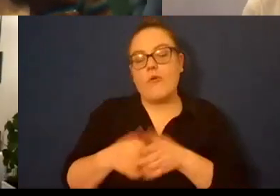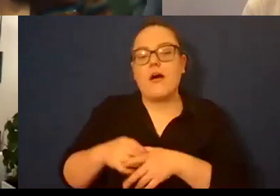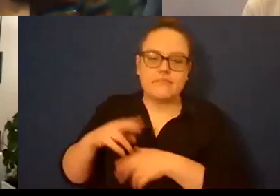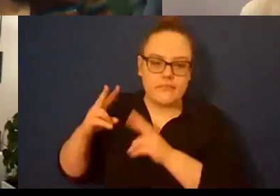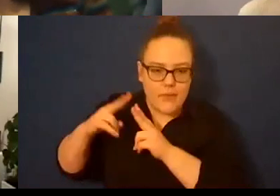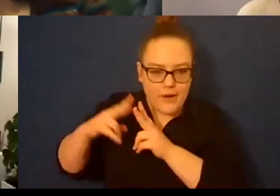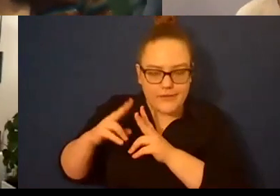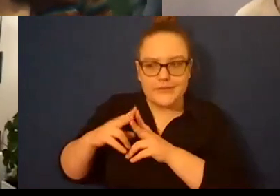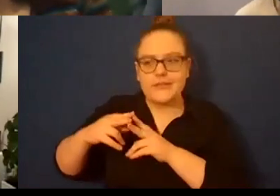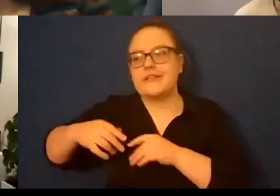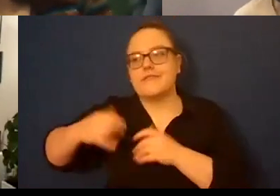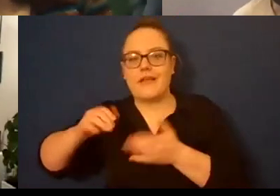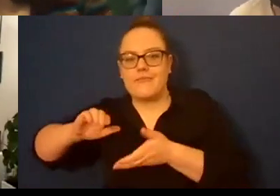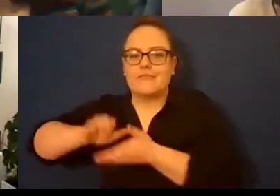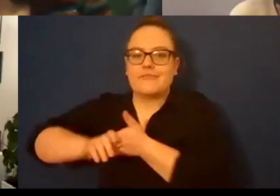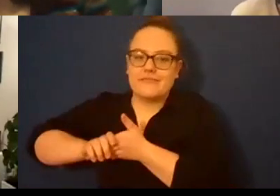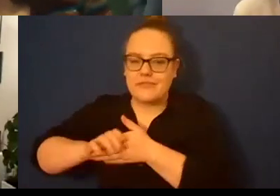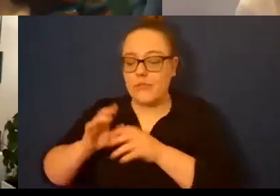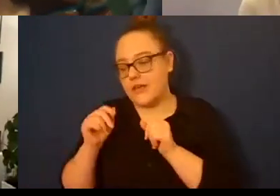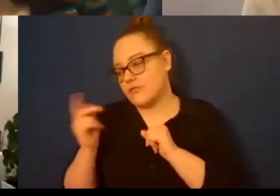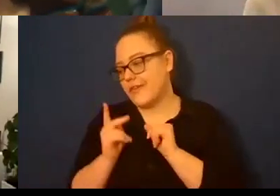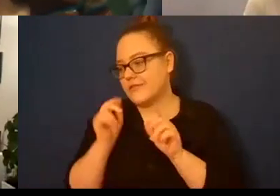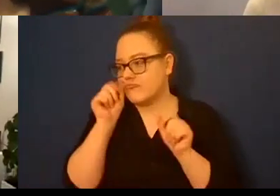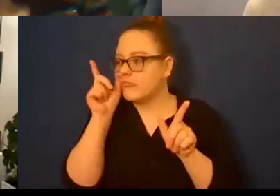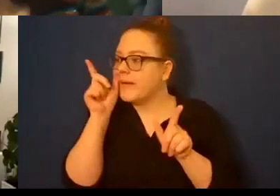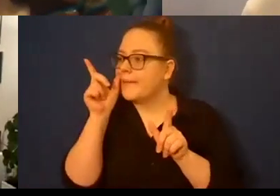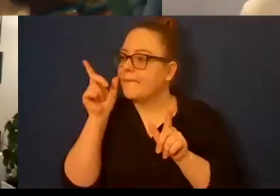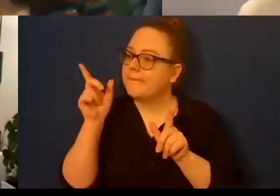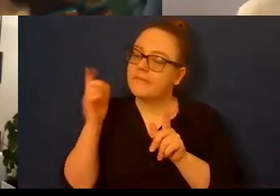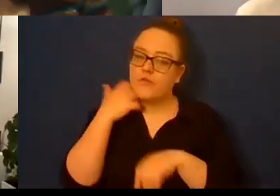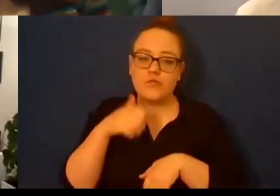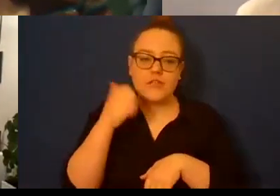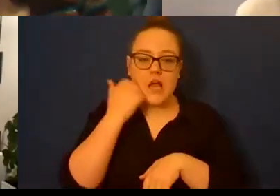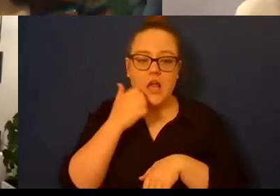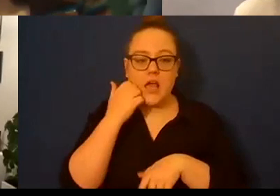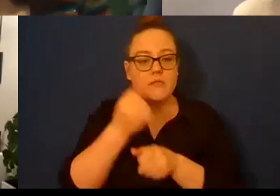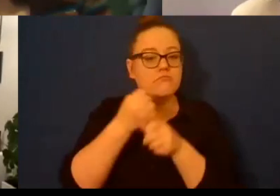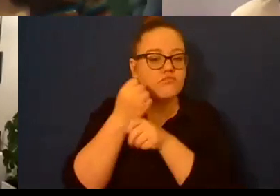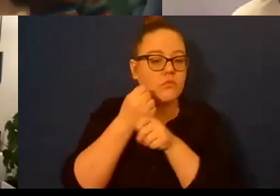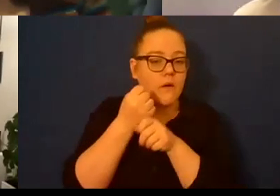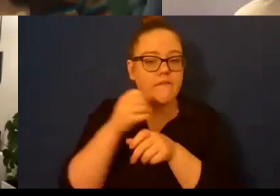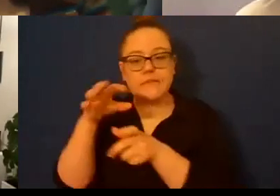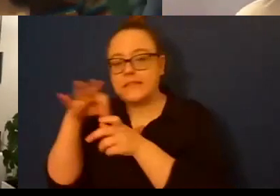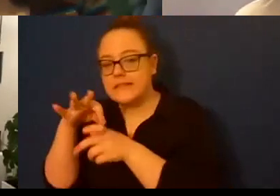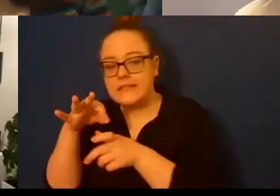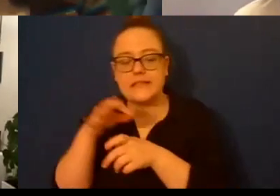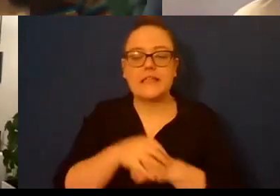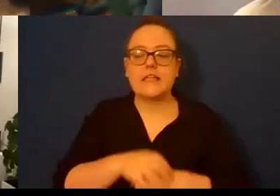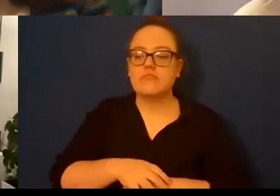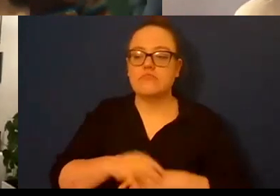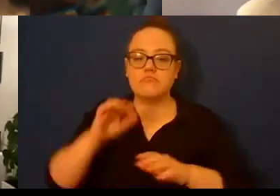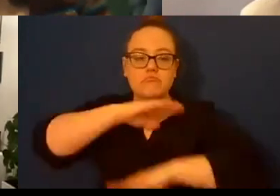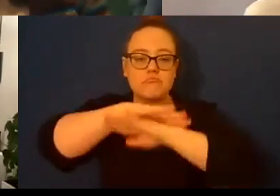of wake up every day and uh and you know make a pot of coffee and a pot of tea and like sit at a table and